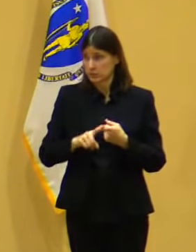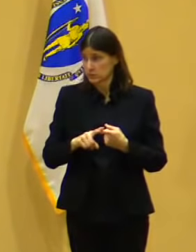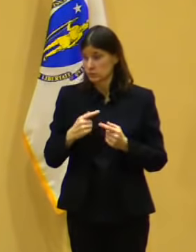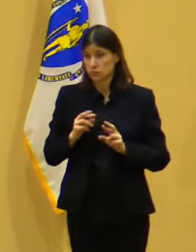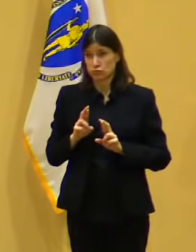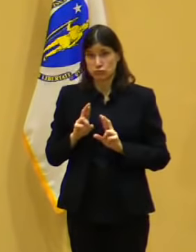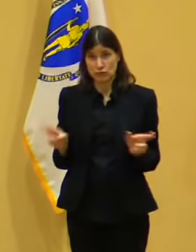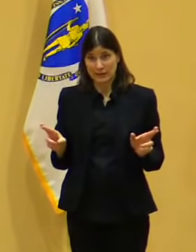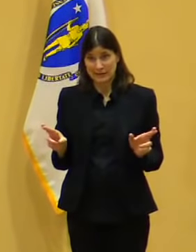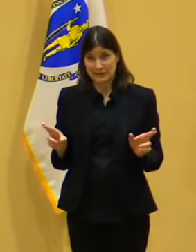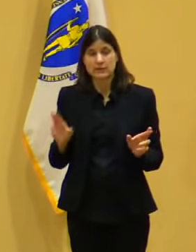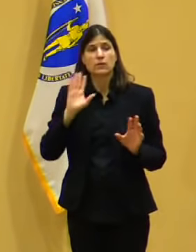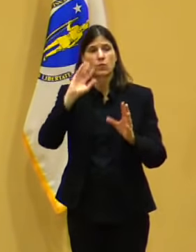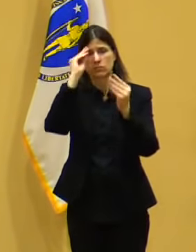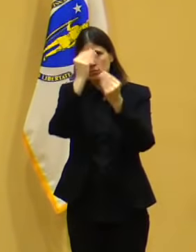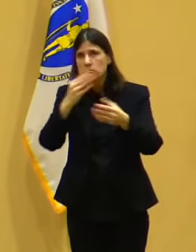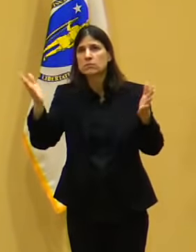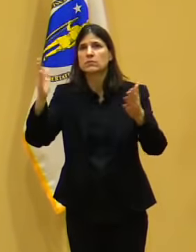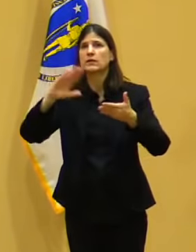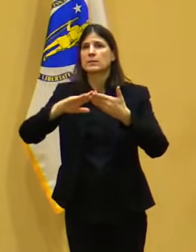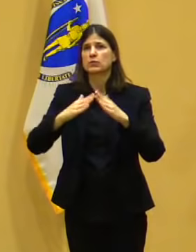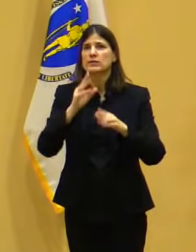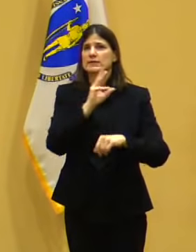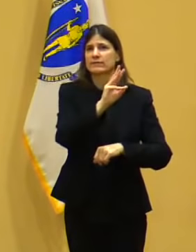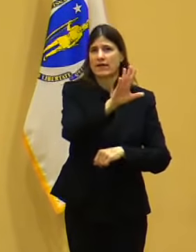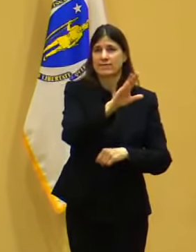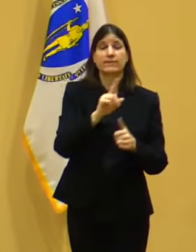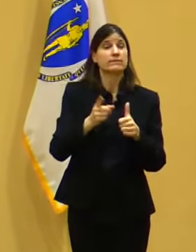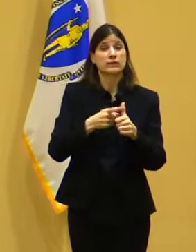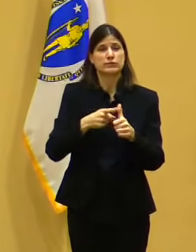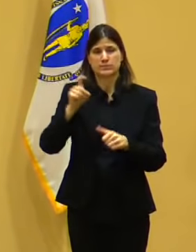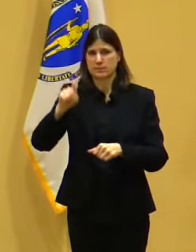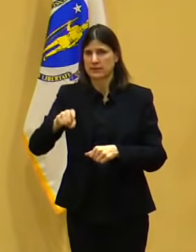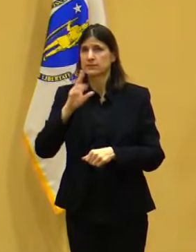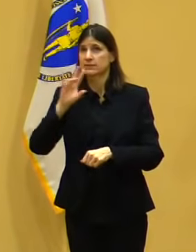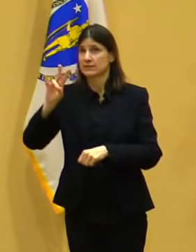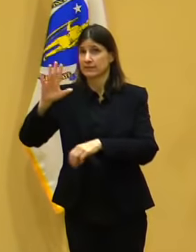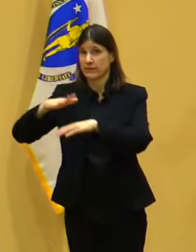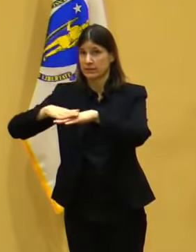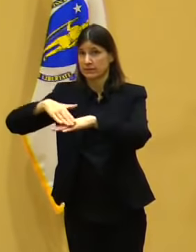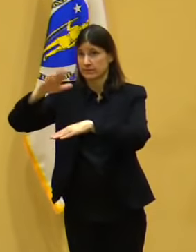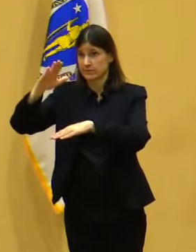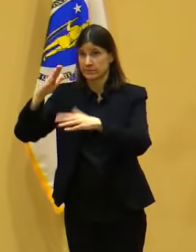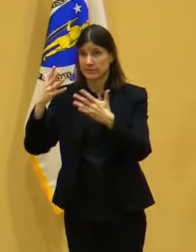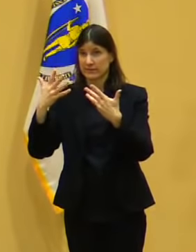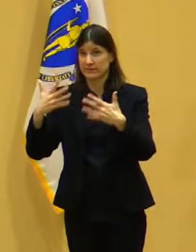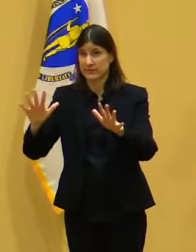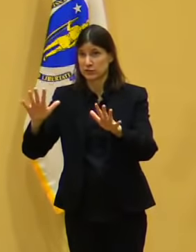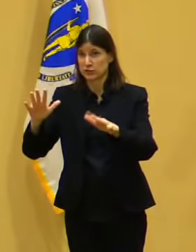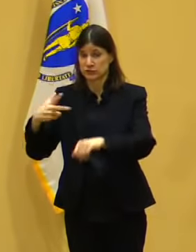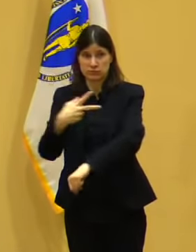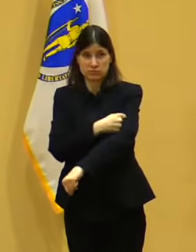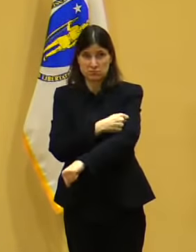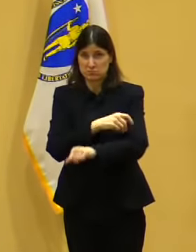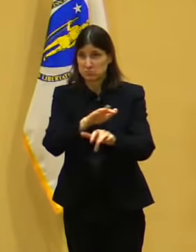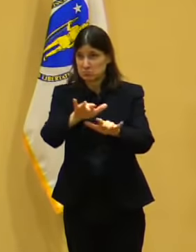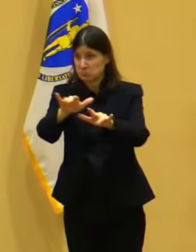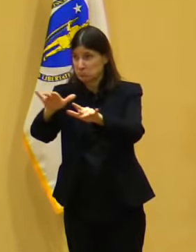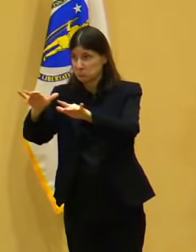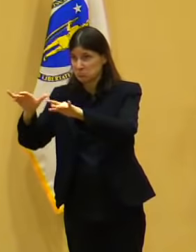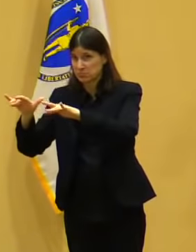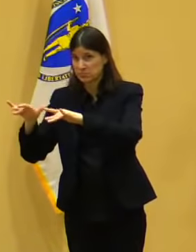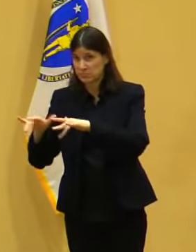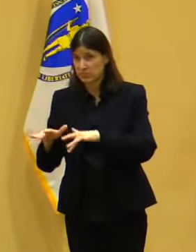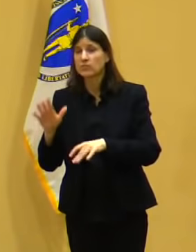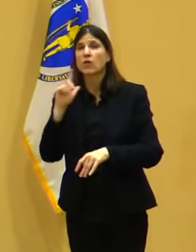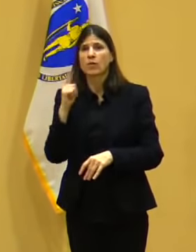can get to the point where we've vaccinated enough of them to be comfortable that if we open this up to another very